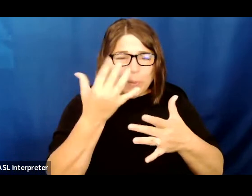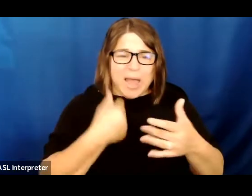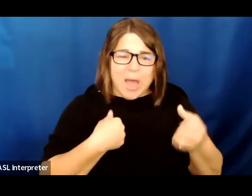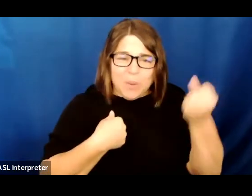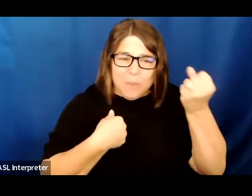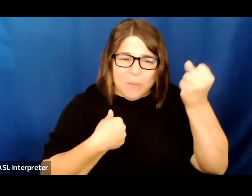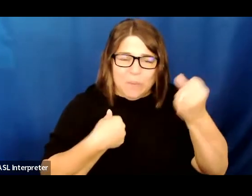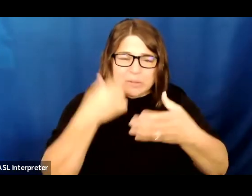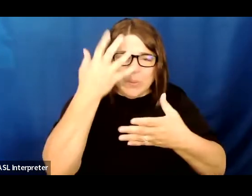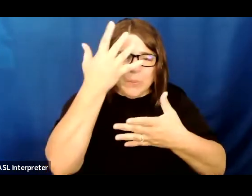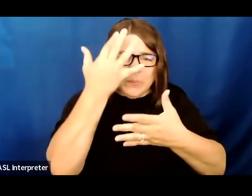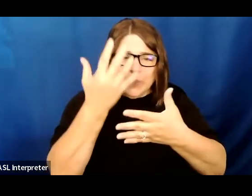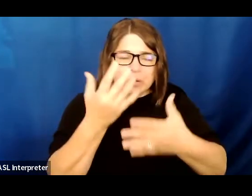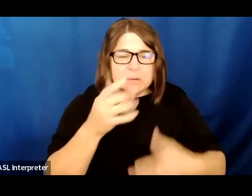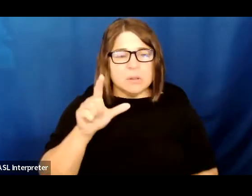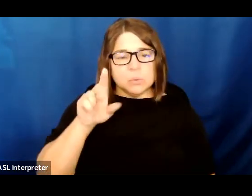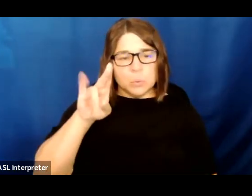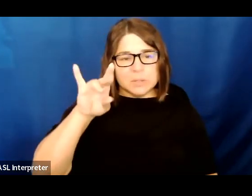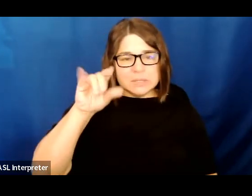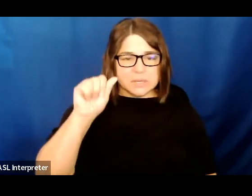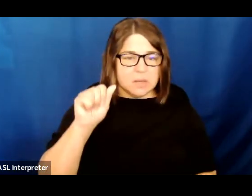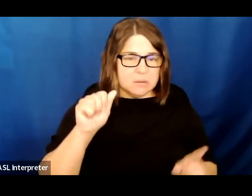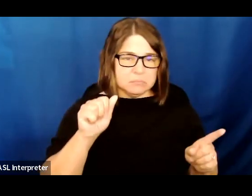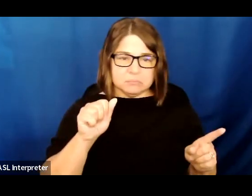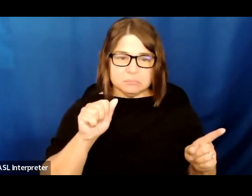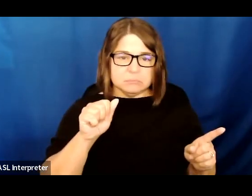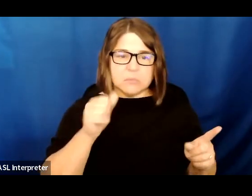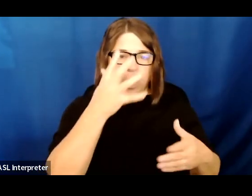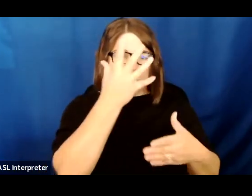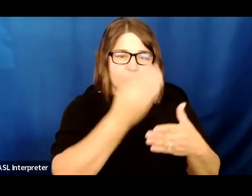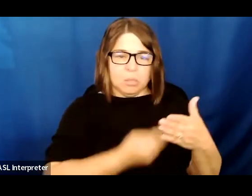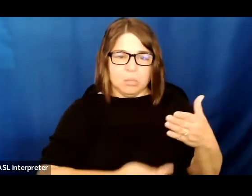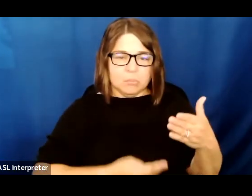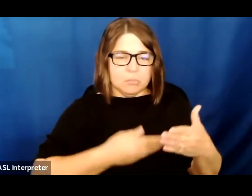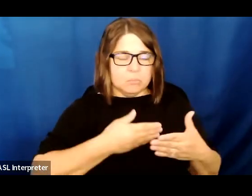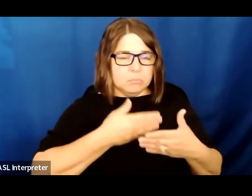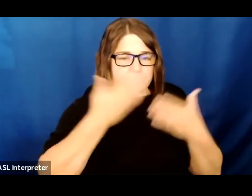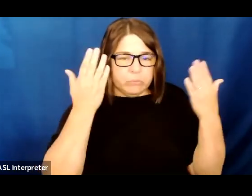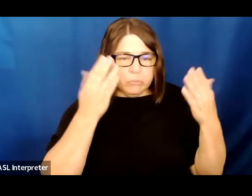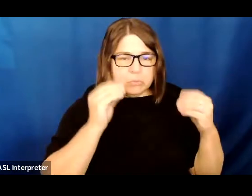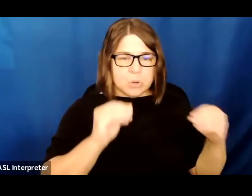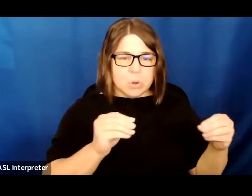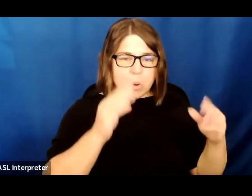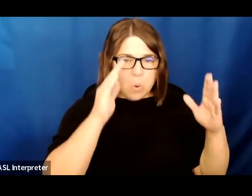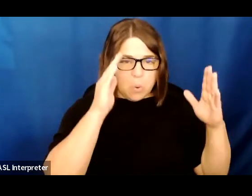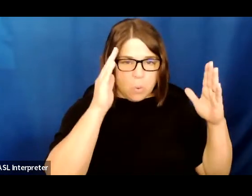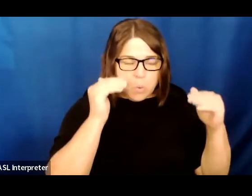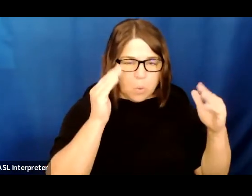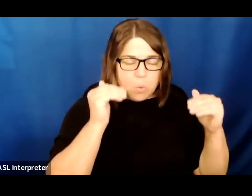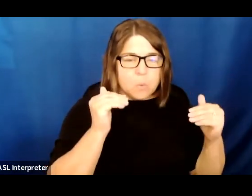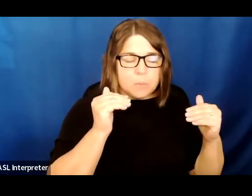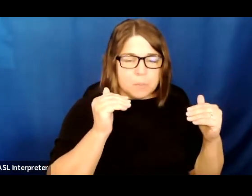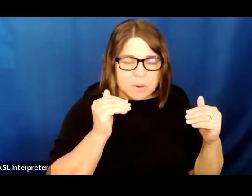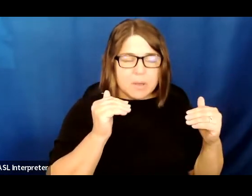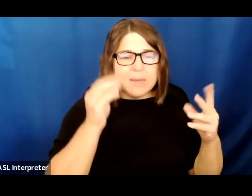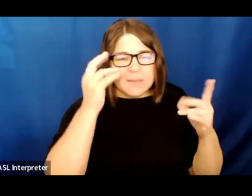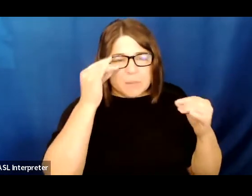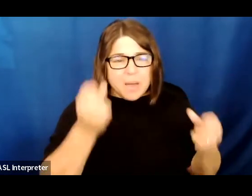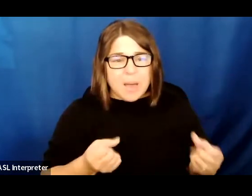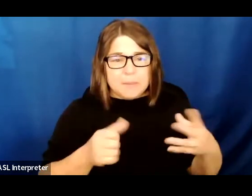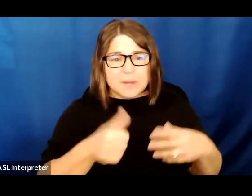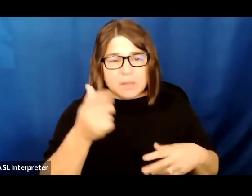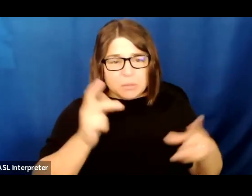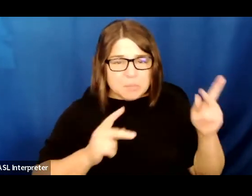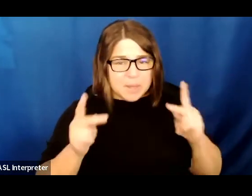was not as lucky and it hurts to think about how many others lose their hope, their